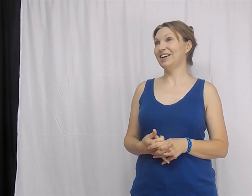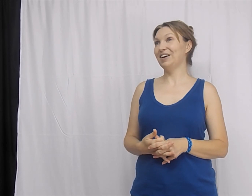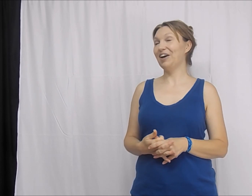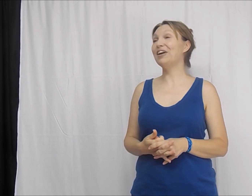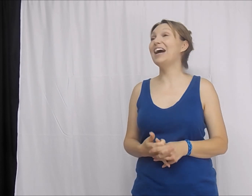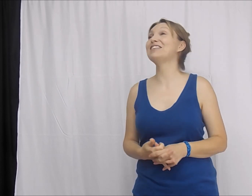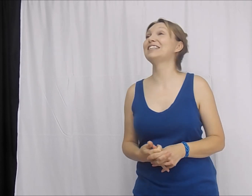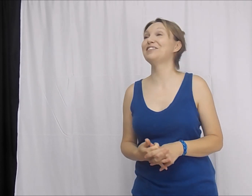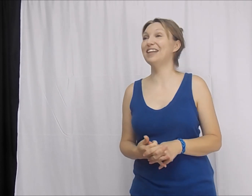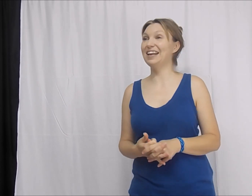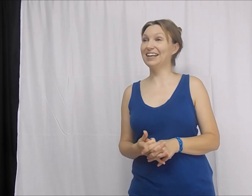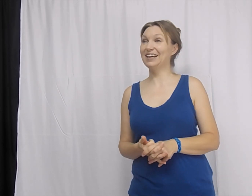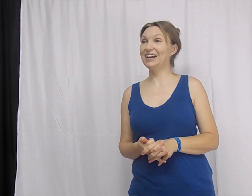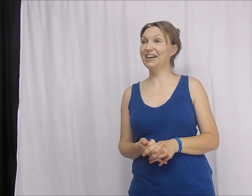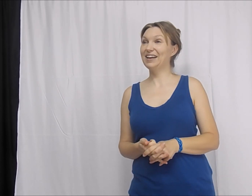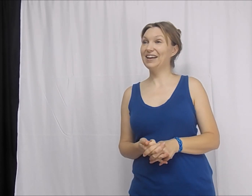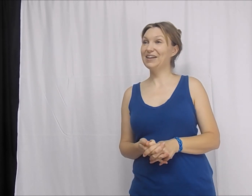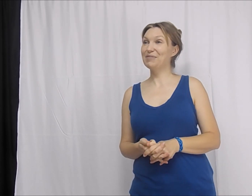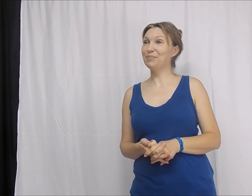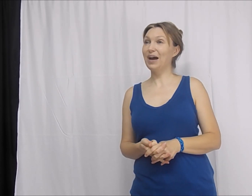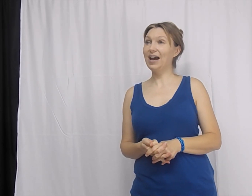Okay, I'll see you then. Bye. Bye.